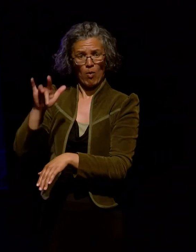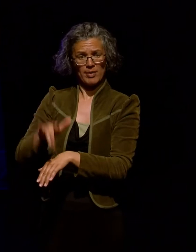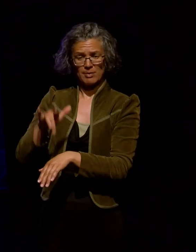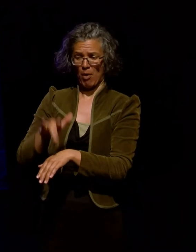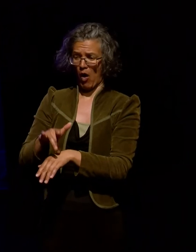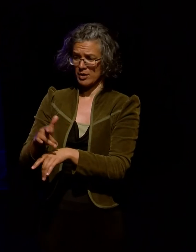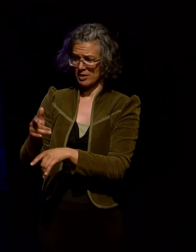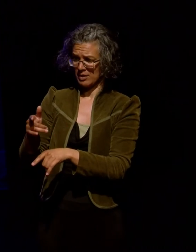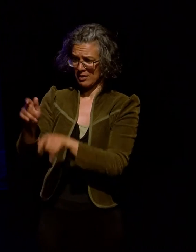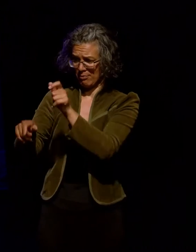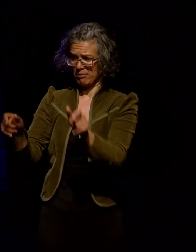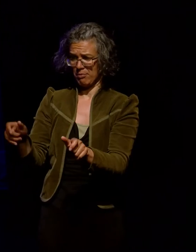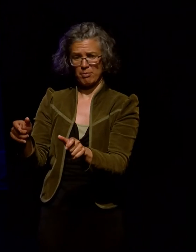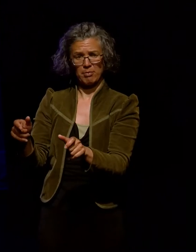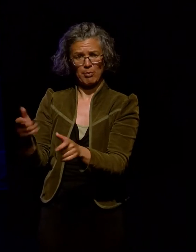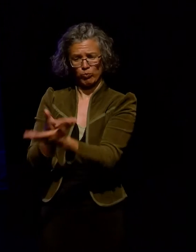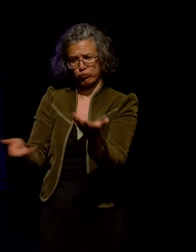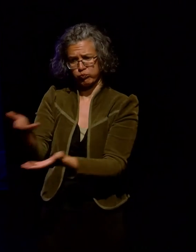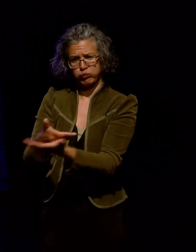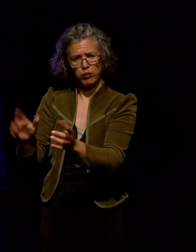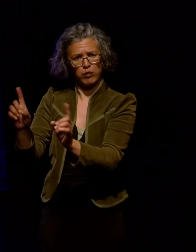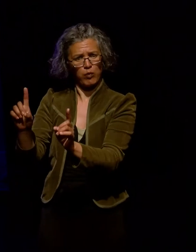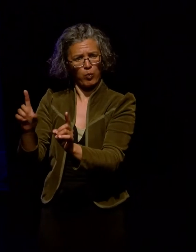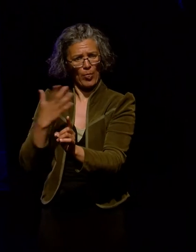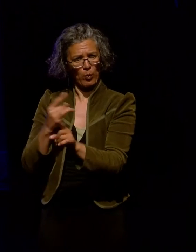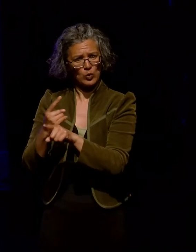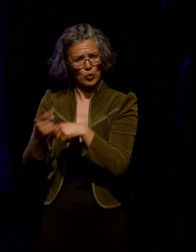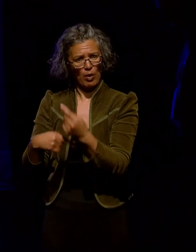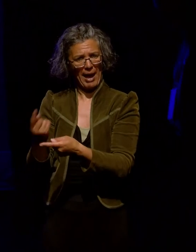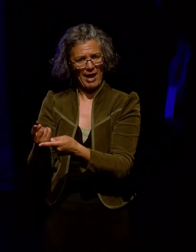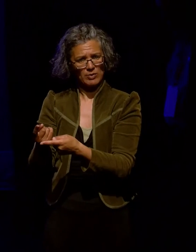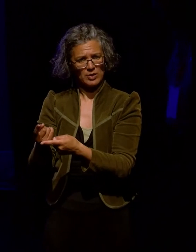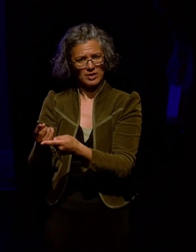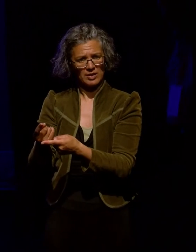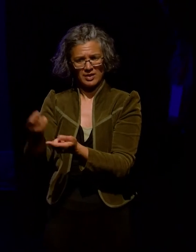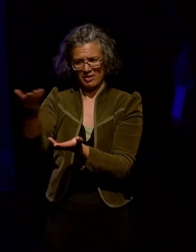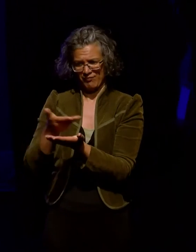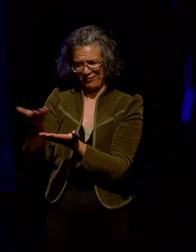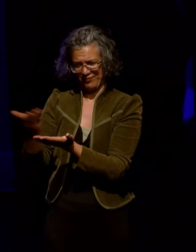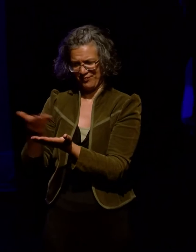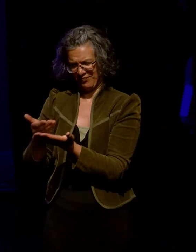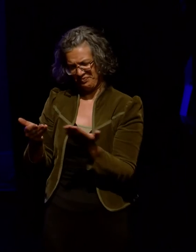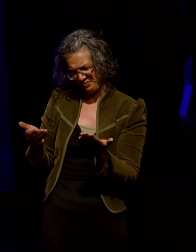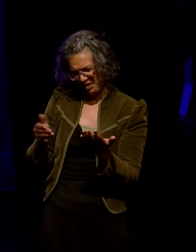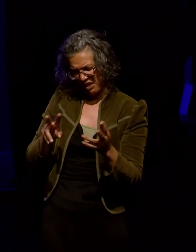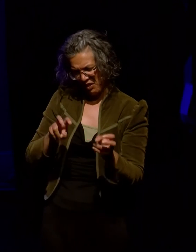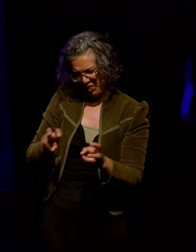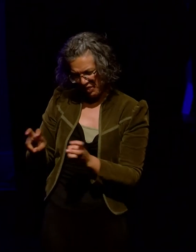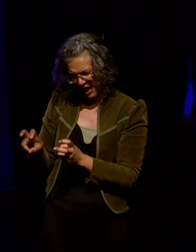discuss at the event, they submit these topics which are then grouped into themes and then discussed in detail.